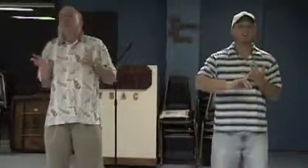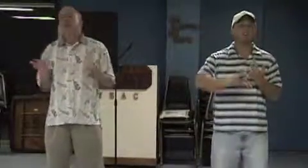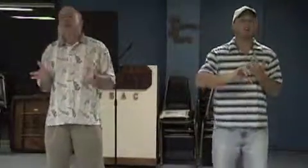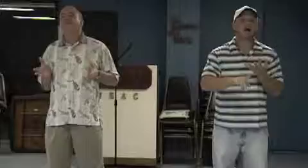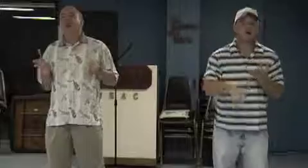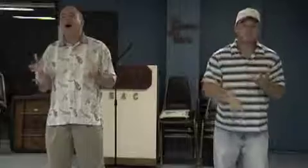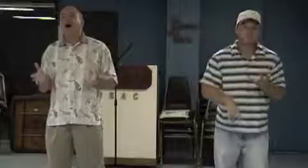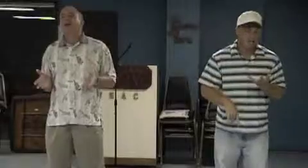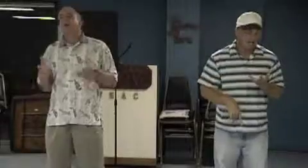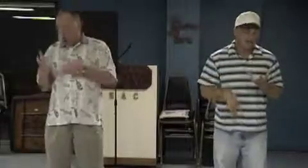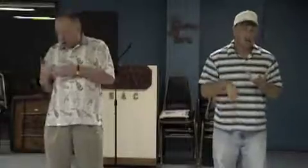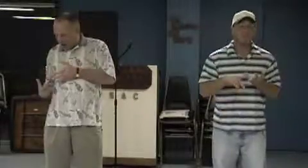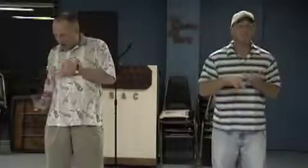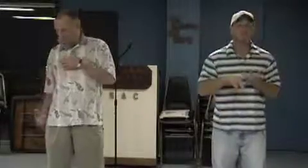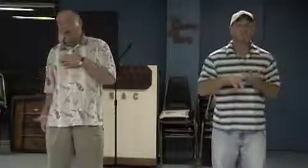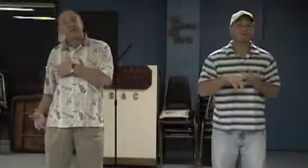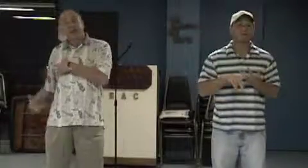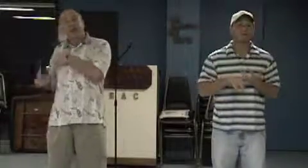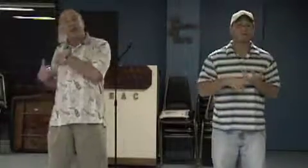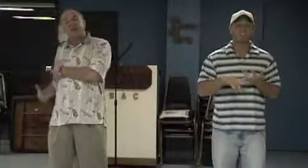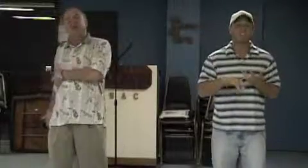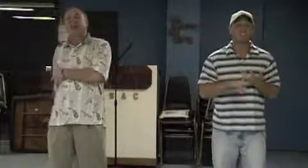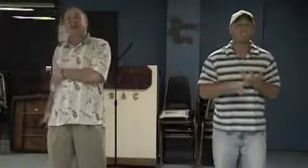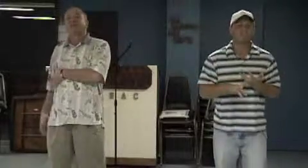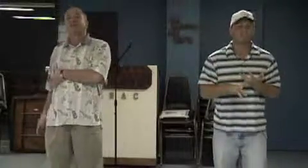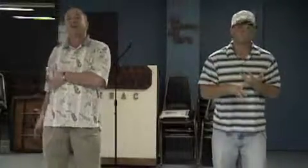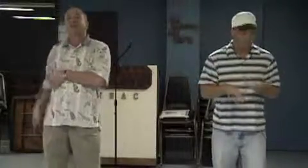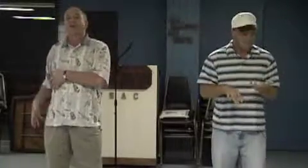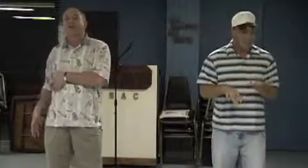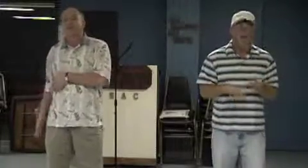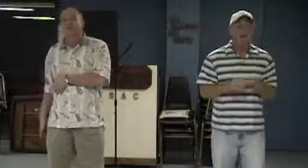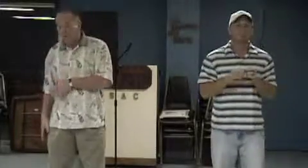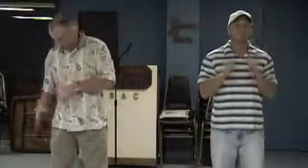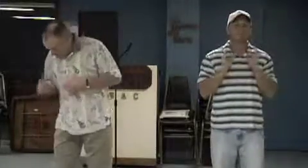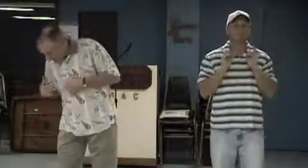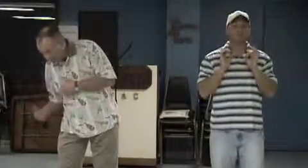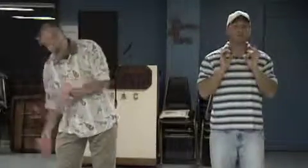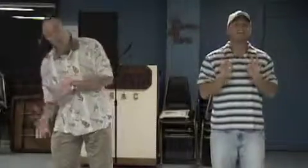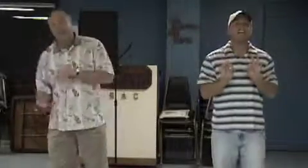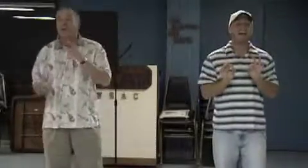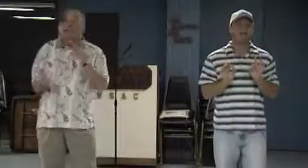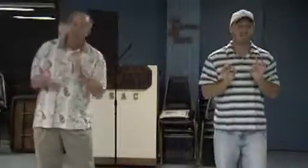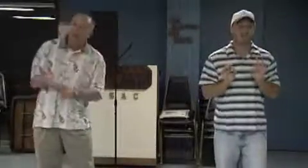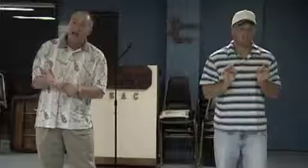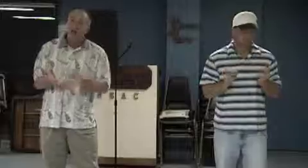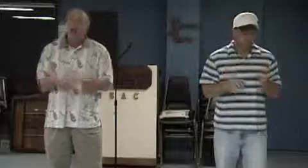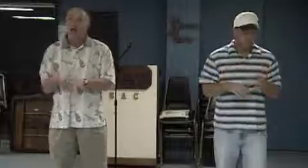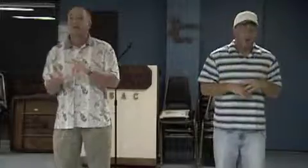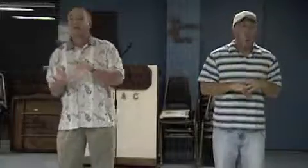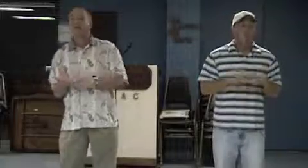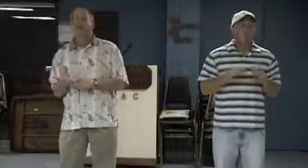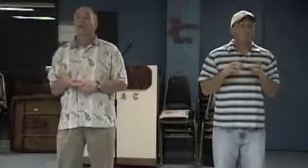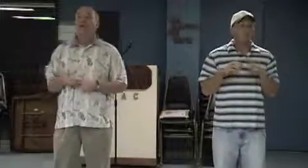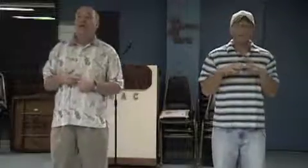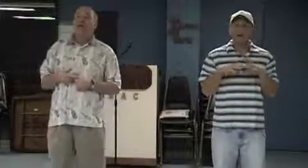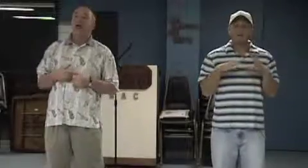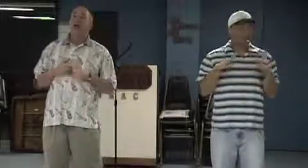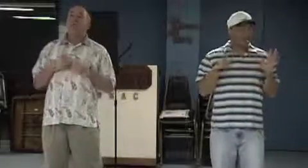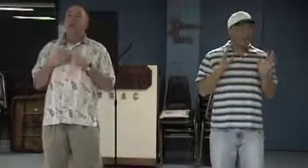of bronze. I've marbles made out of silver. I've They're spectacular. They're silver, they're covered. white, silver. We've got them in